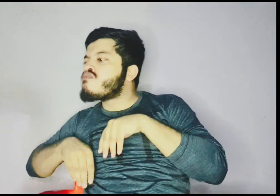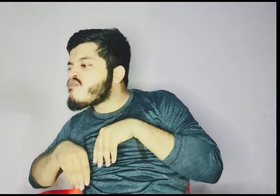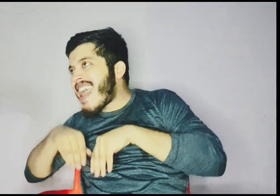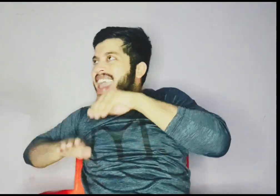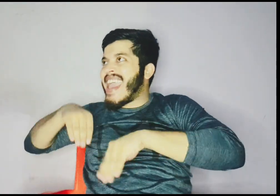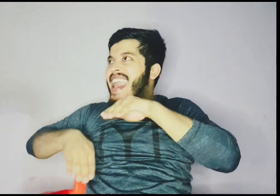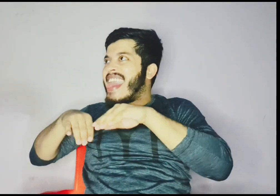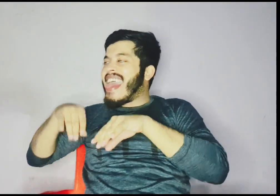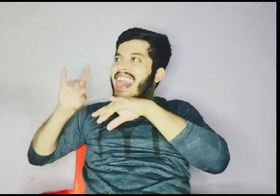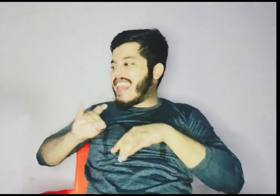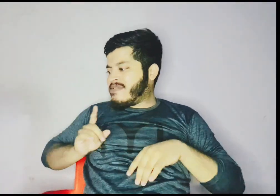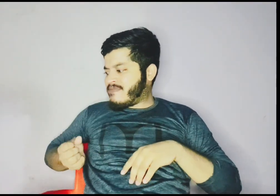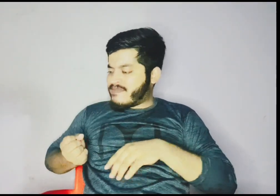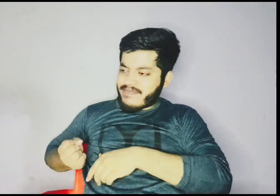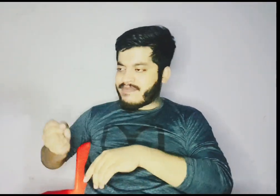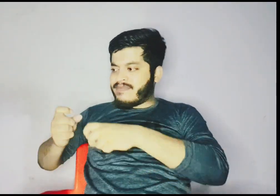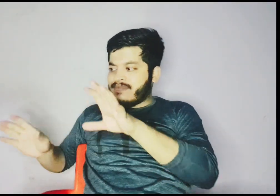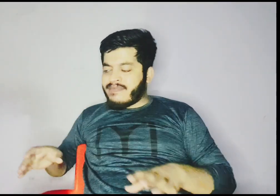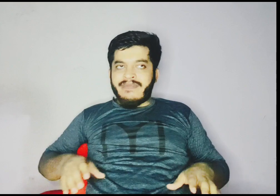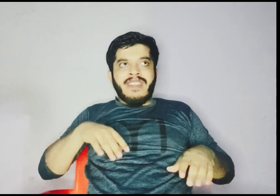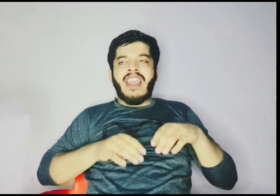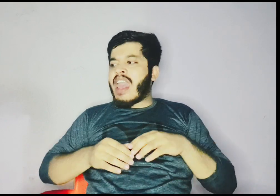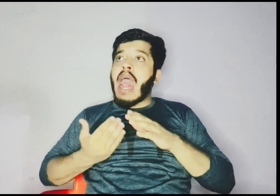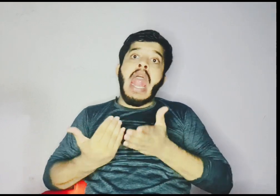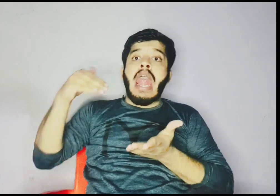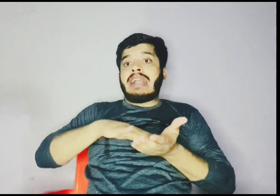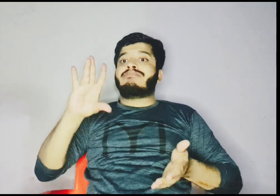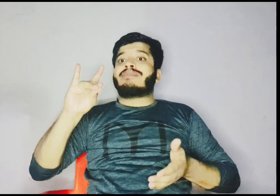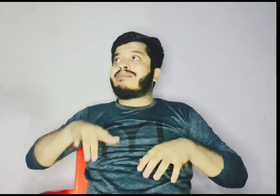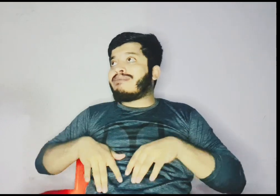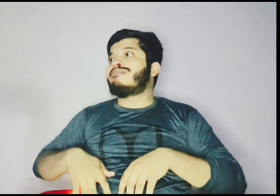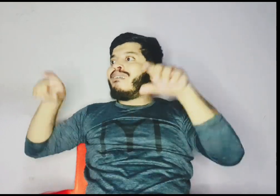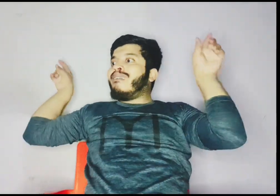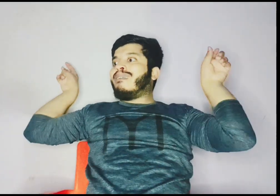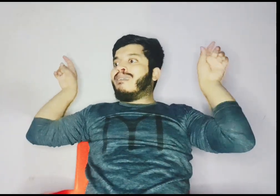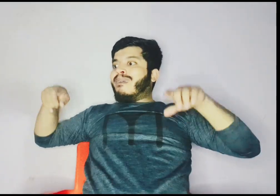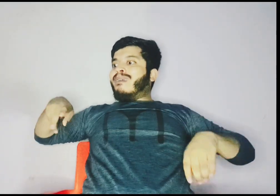We're smiling, on top of the